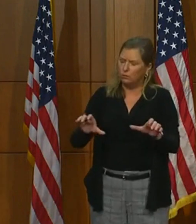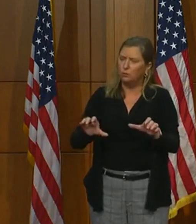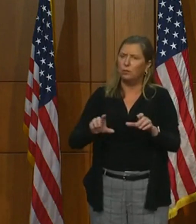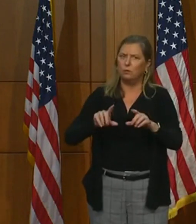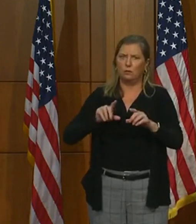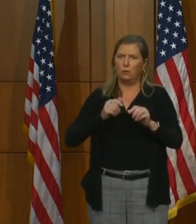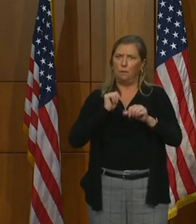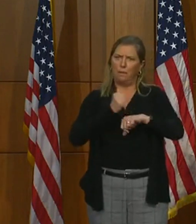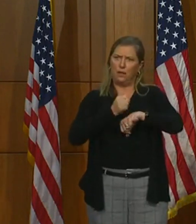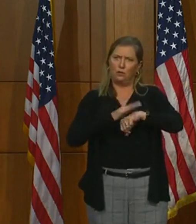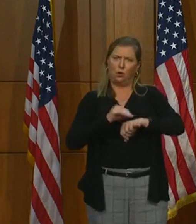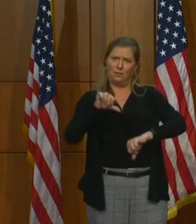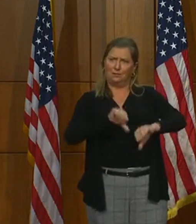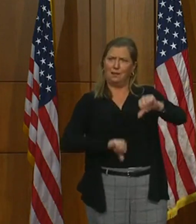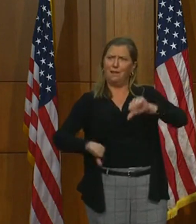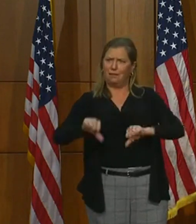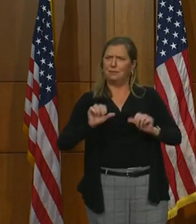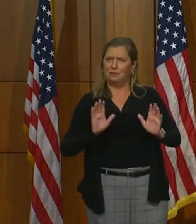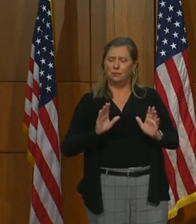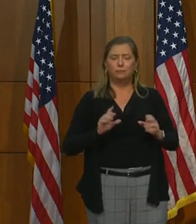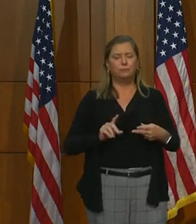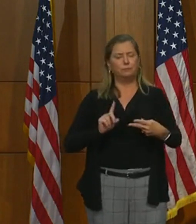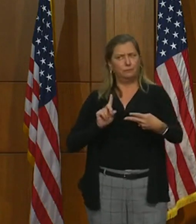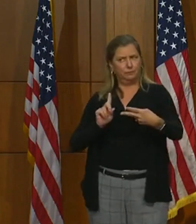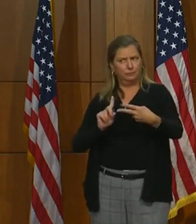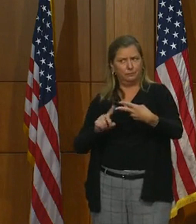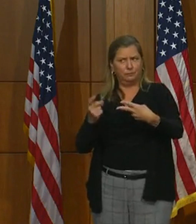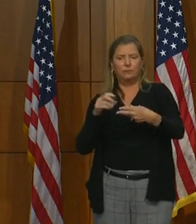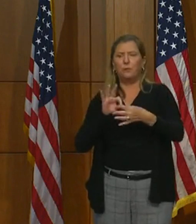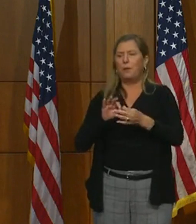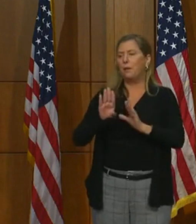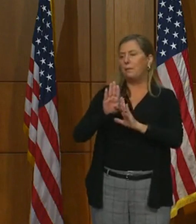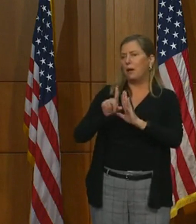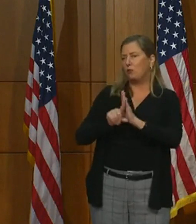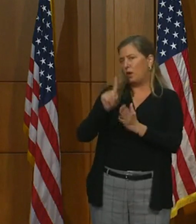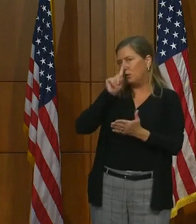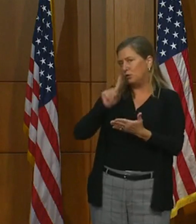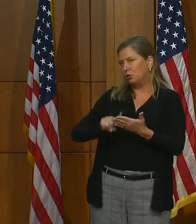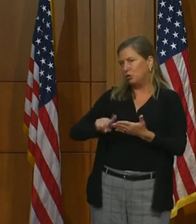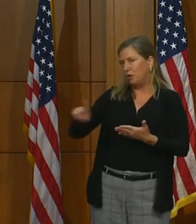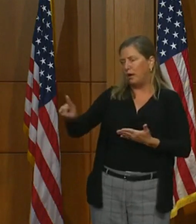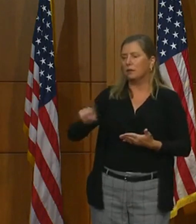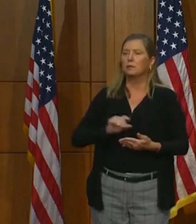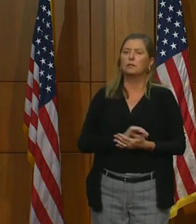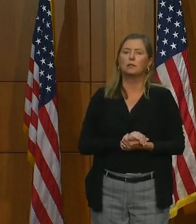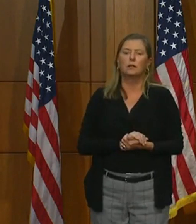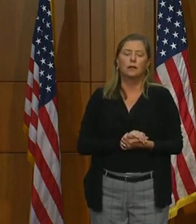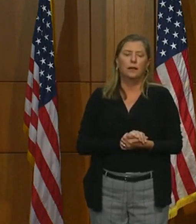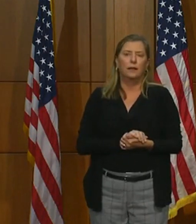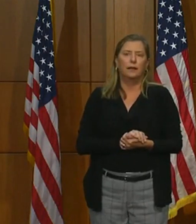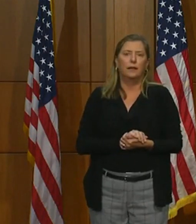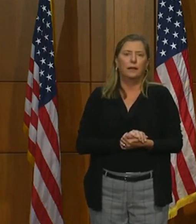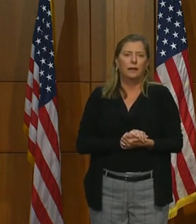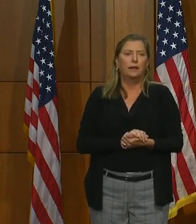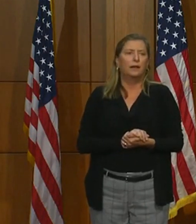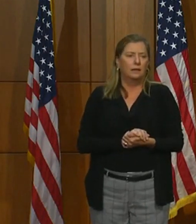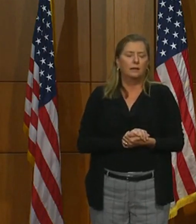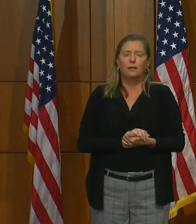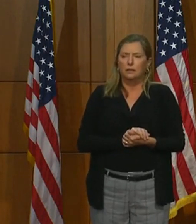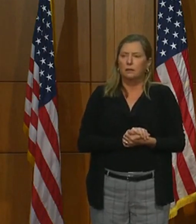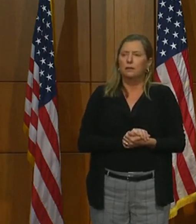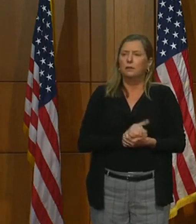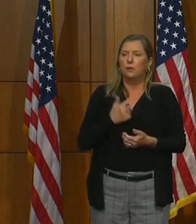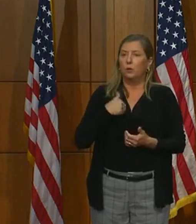science. The second part of your question was about background checks. Andre, we introduced